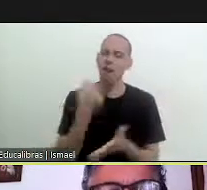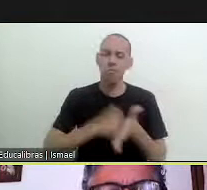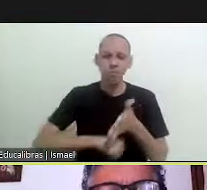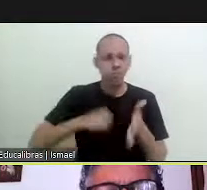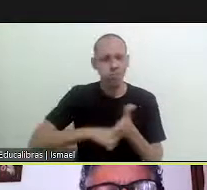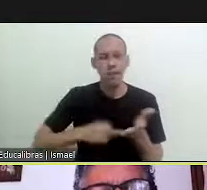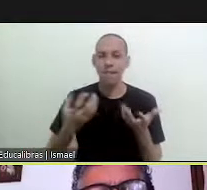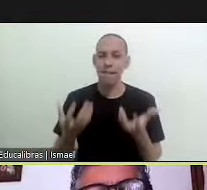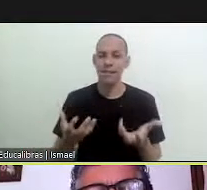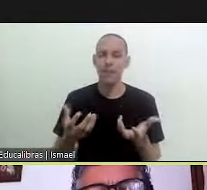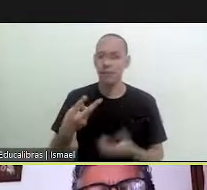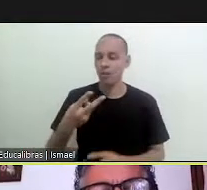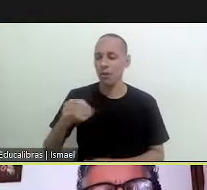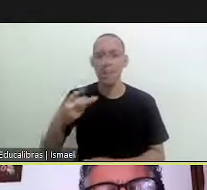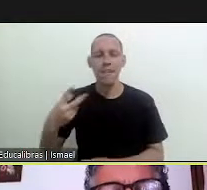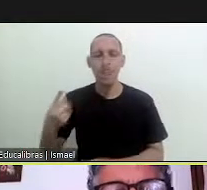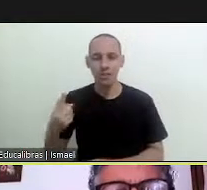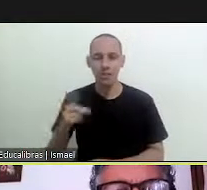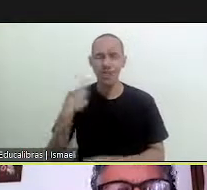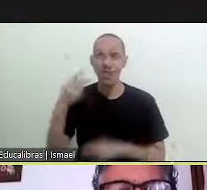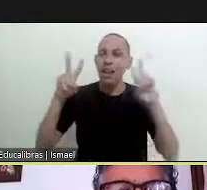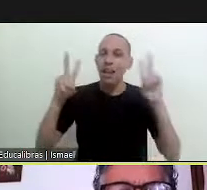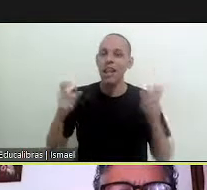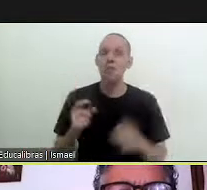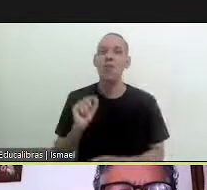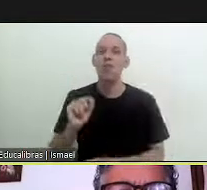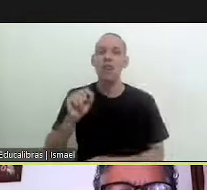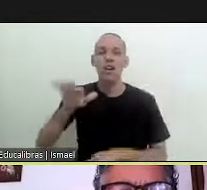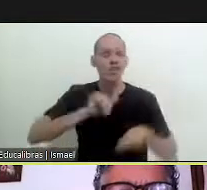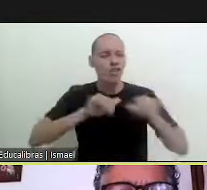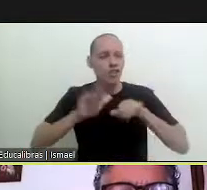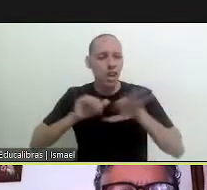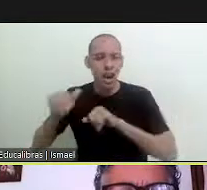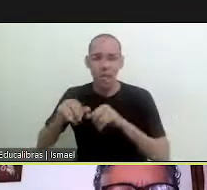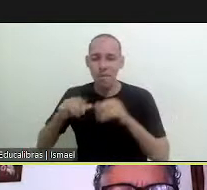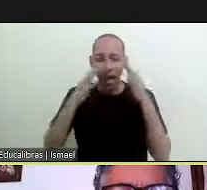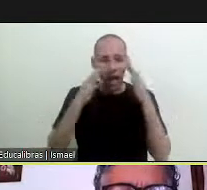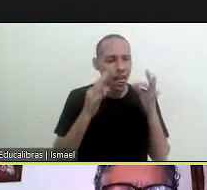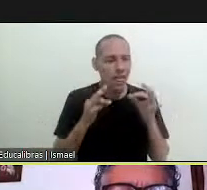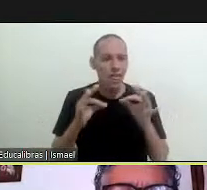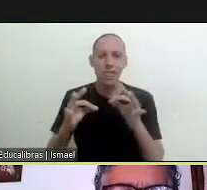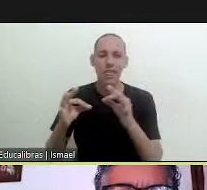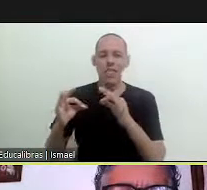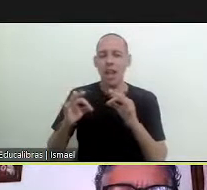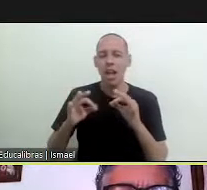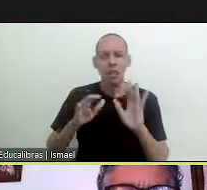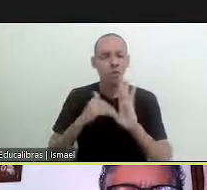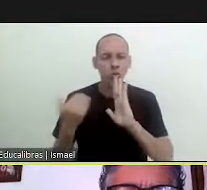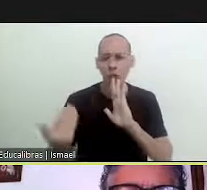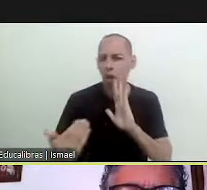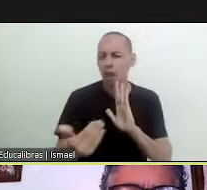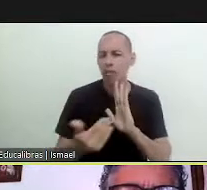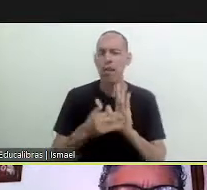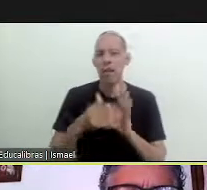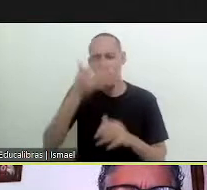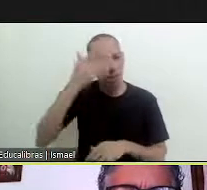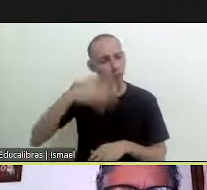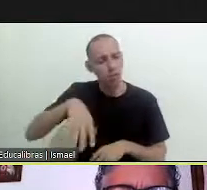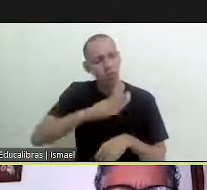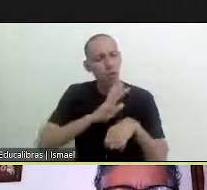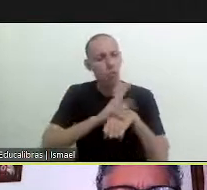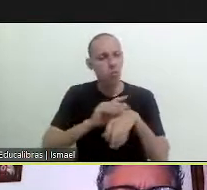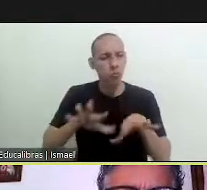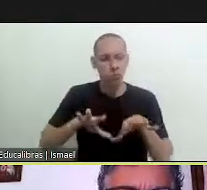want to fight in 2021 our motto is a calling attention to the full and